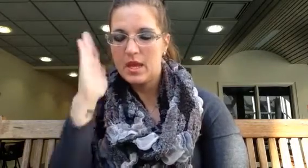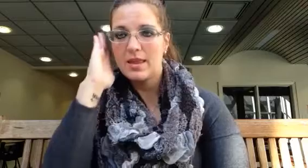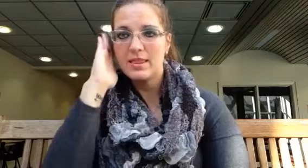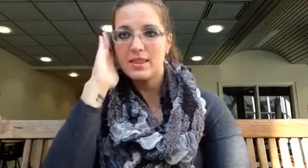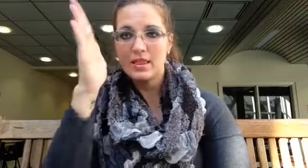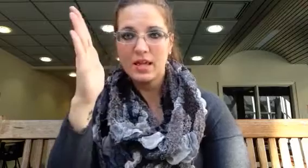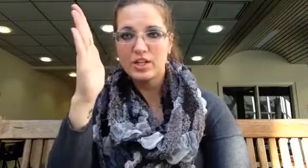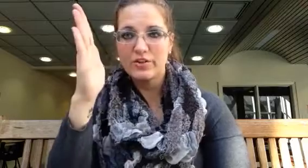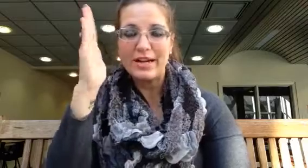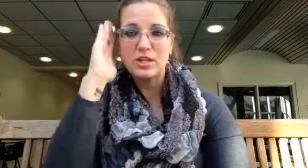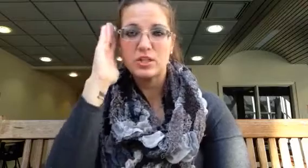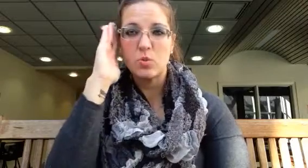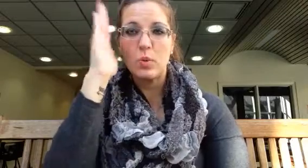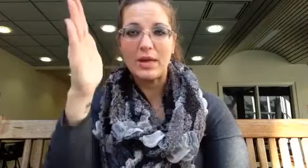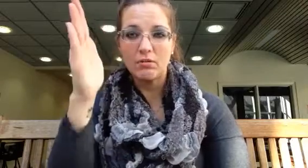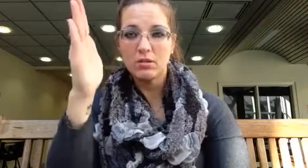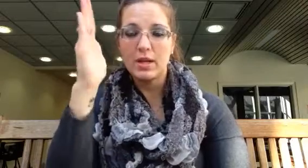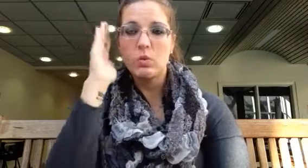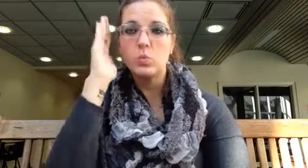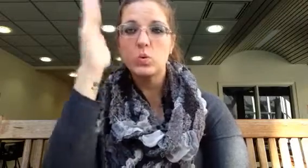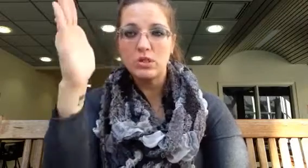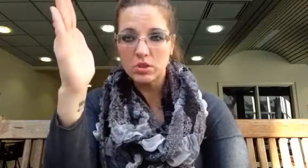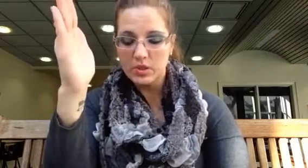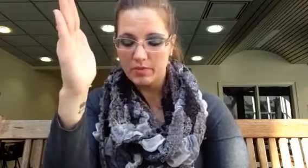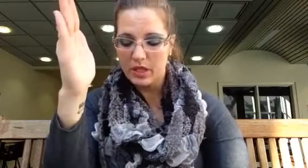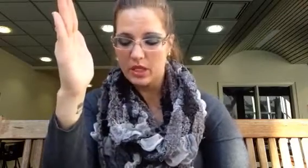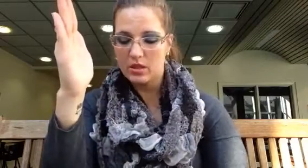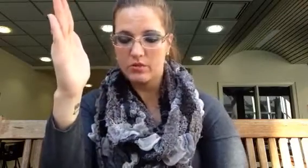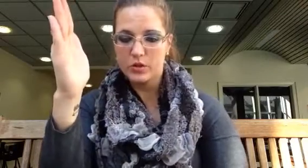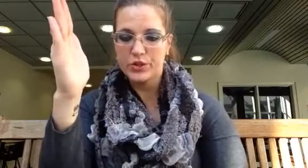And then like right here. Just will. Like we will do something in the future.